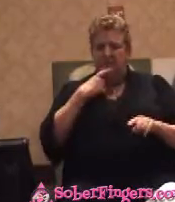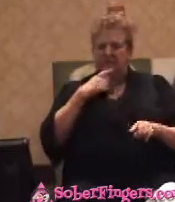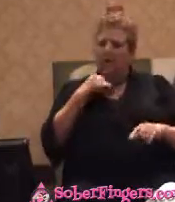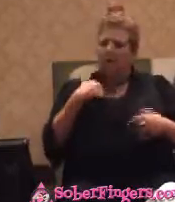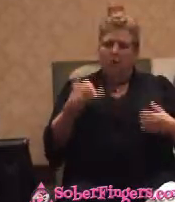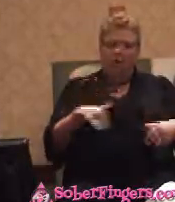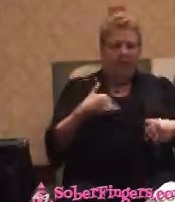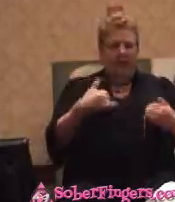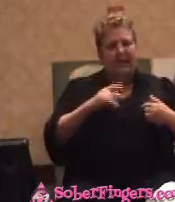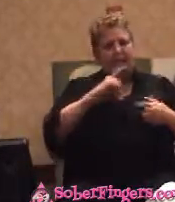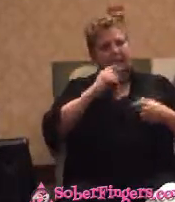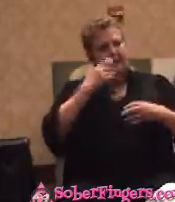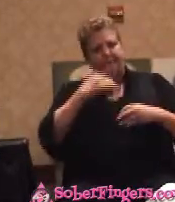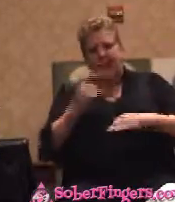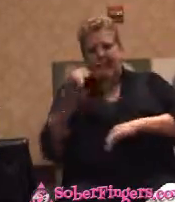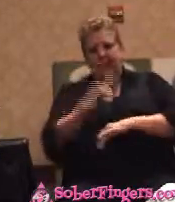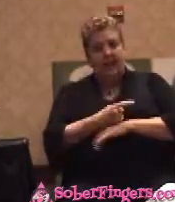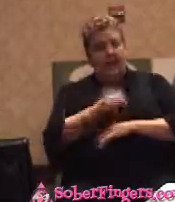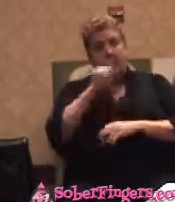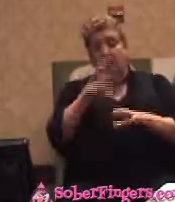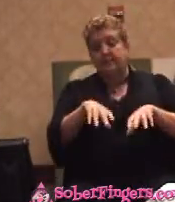It ain't going to be no damn test today. Then I'd think, God.